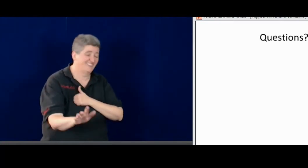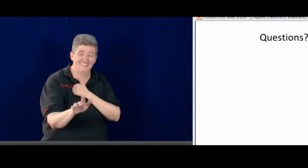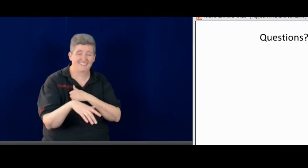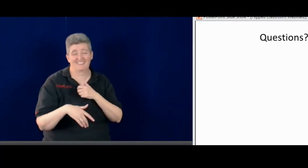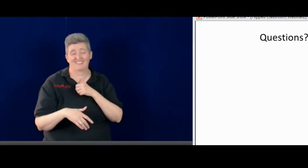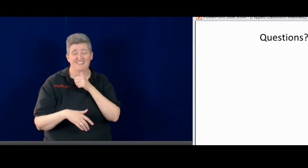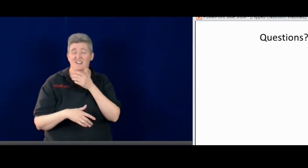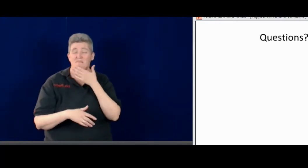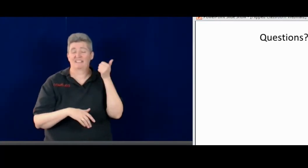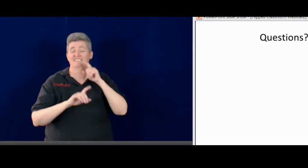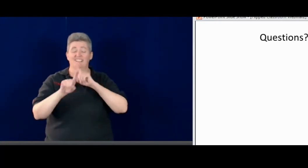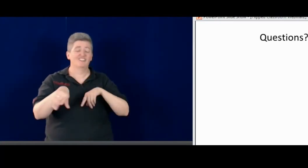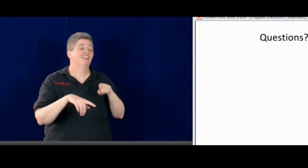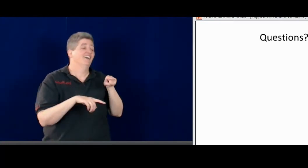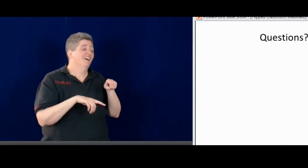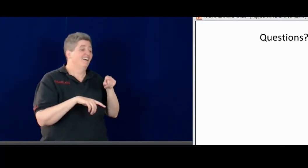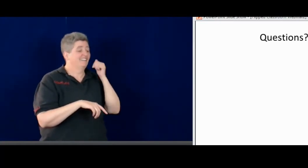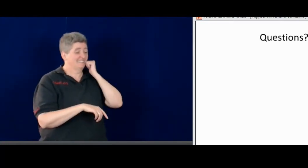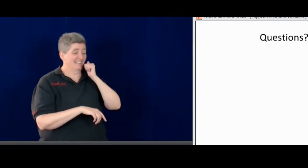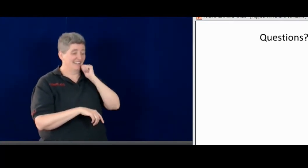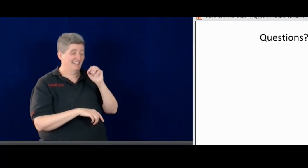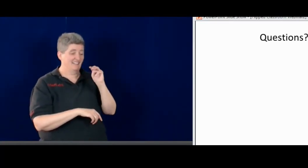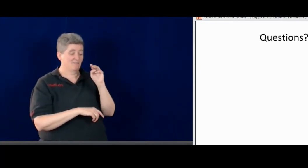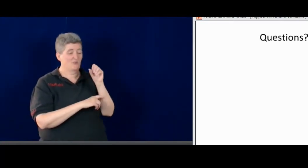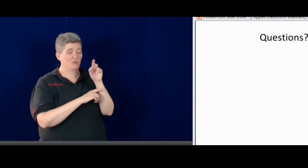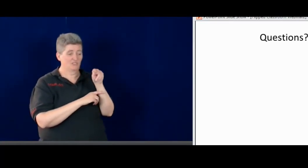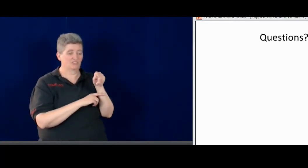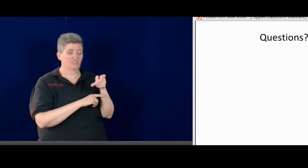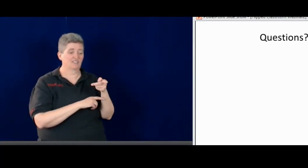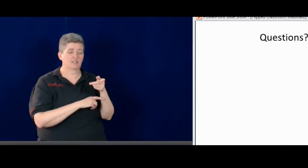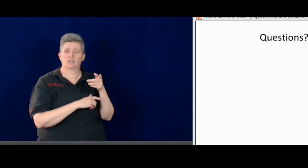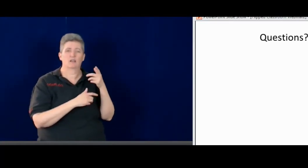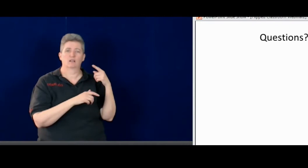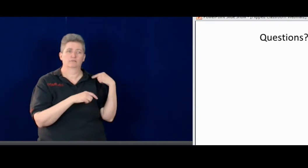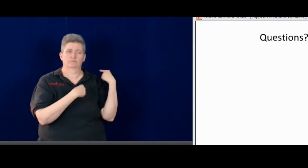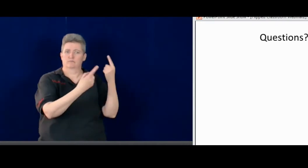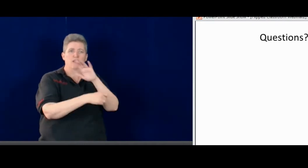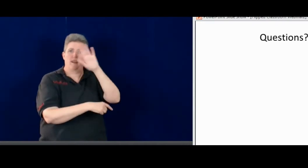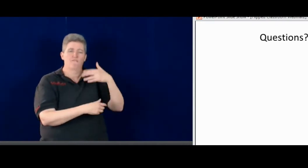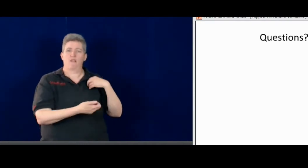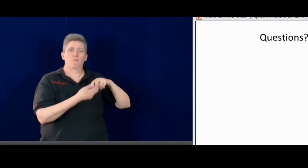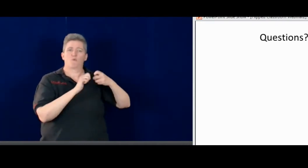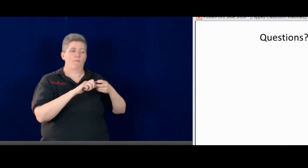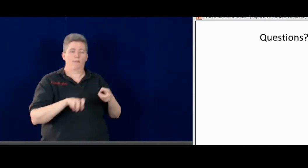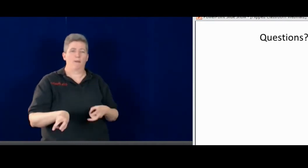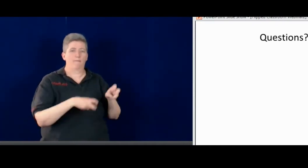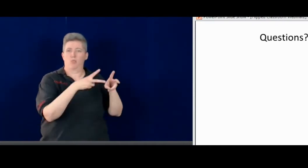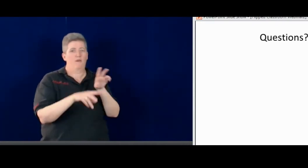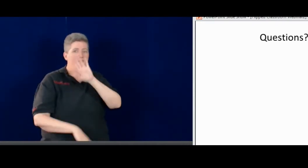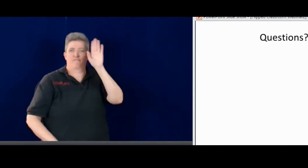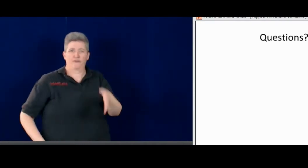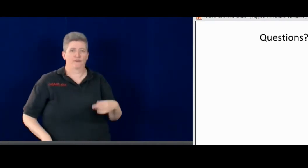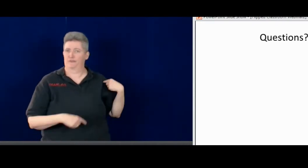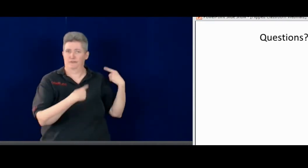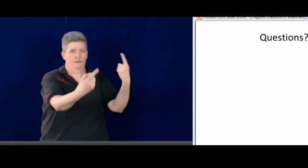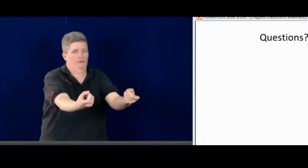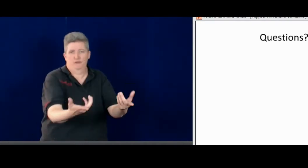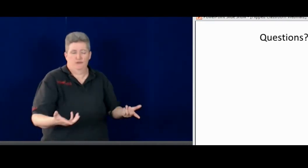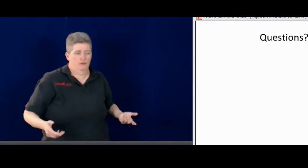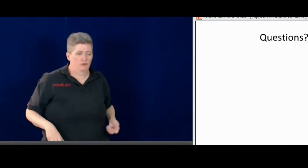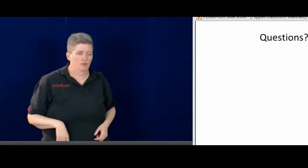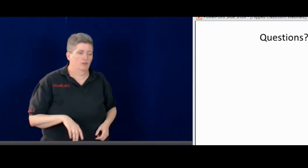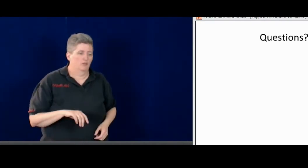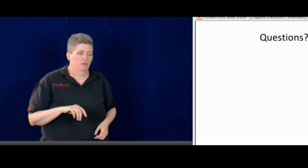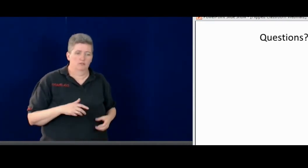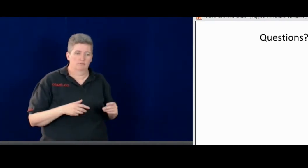I guess both. Sorry. I know that's not the best answer. But daily motion, I've never had a problem uploading ever.